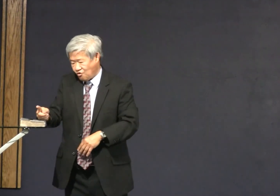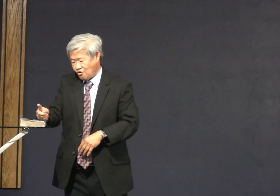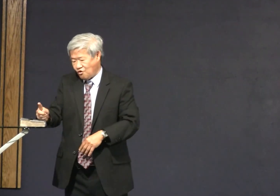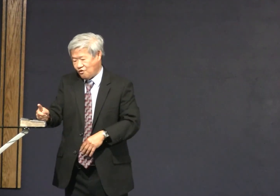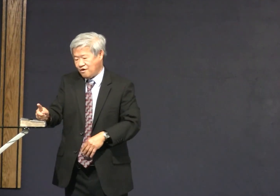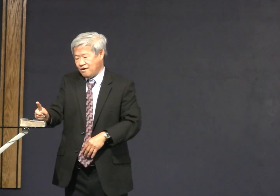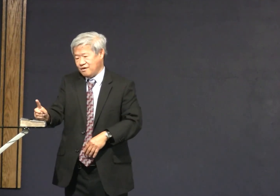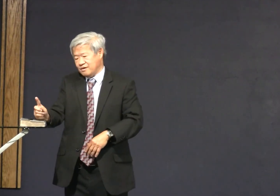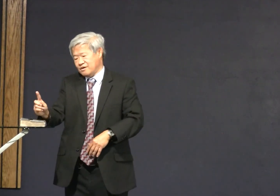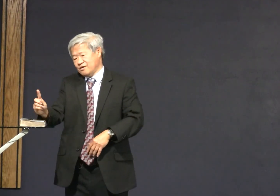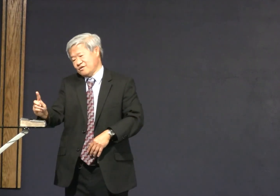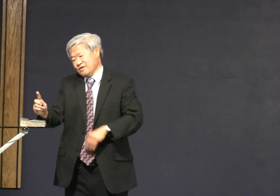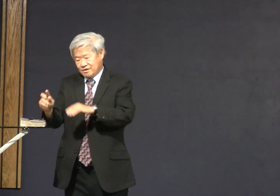and it began to grow